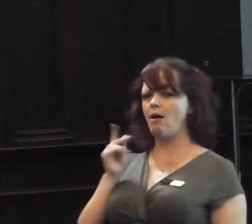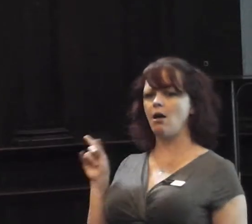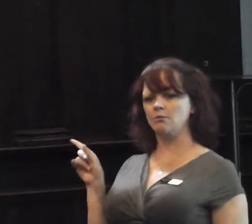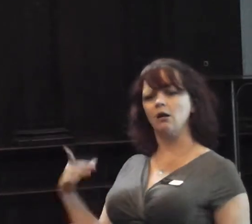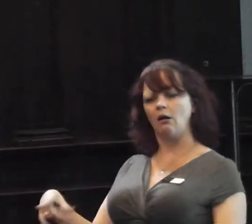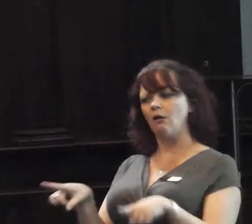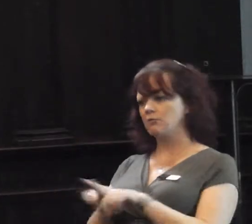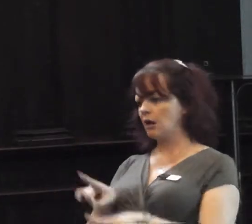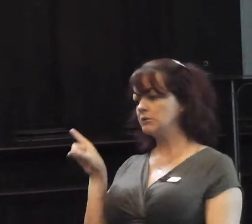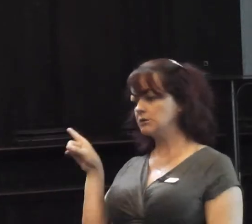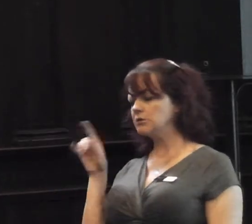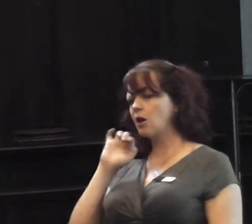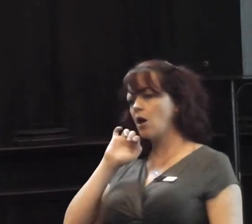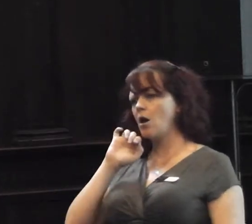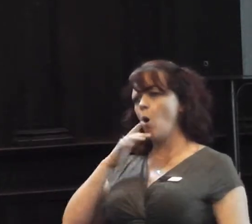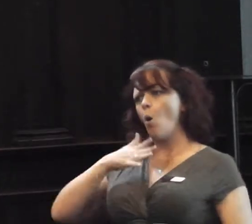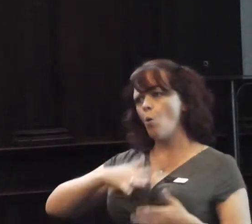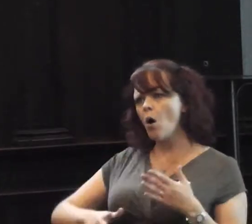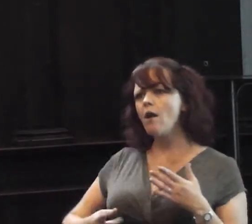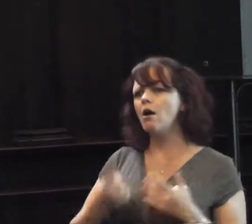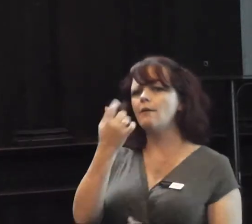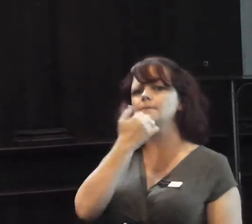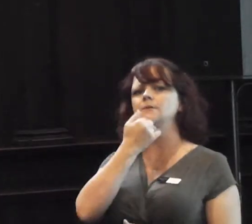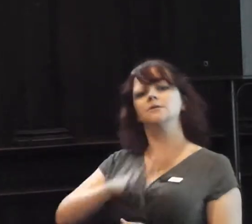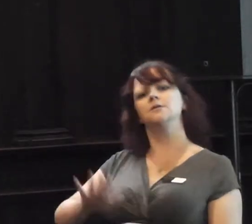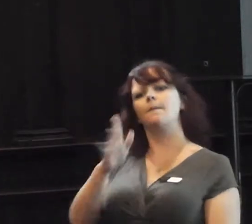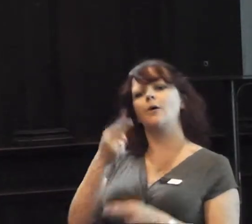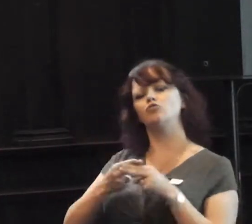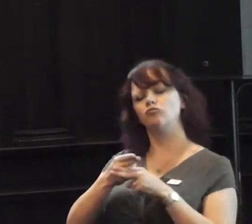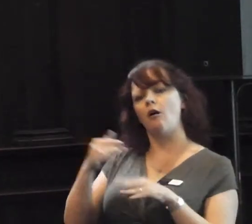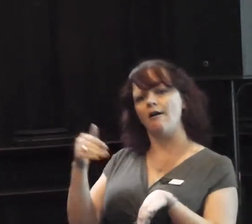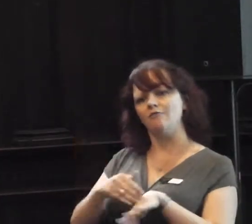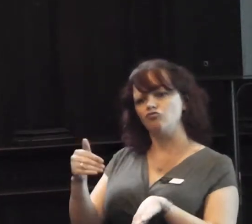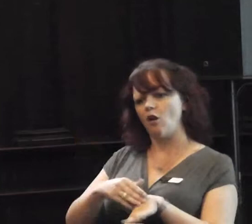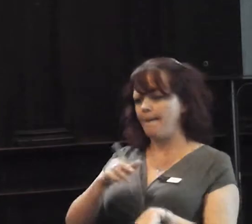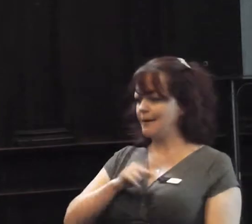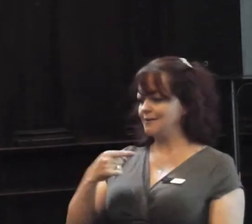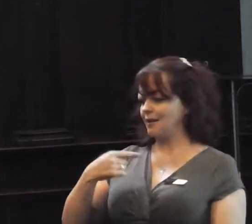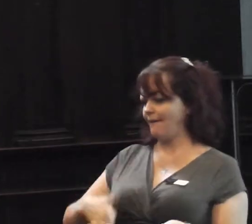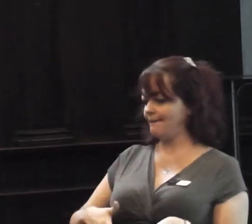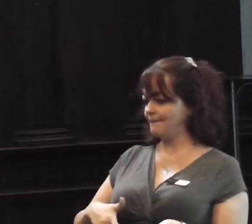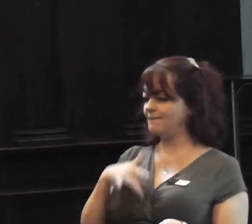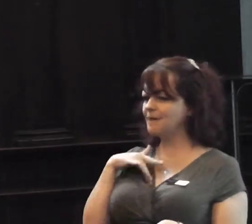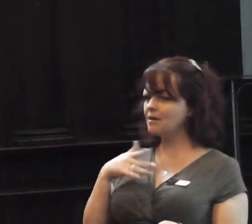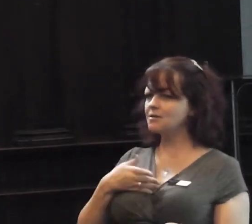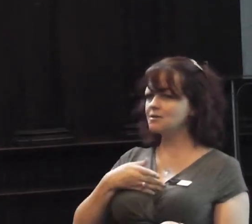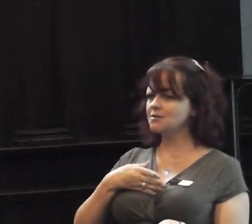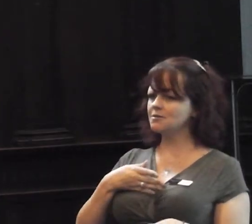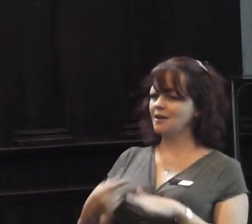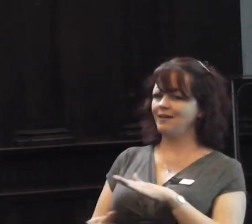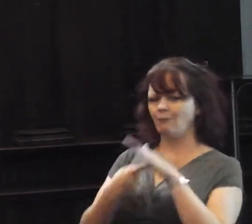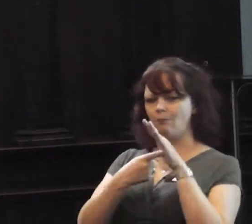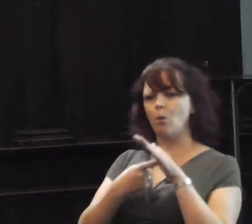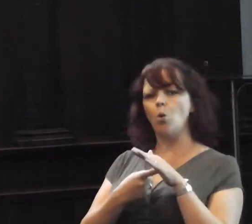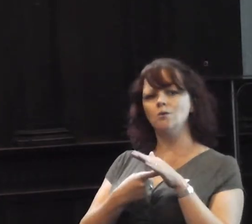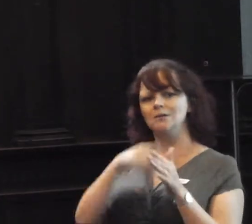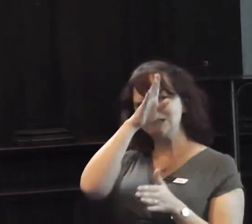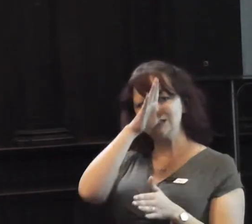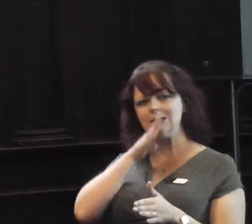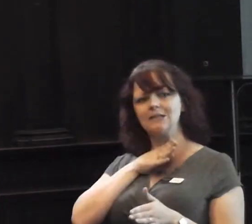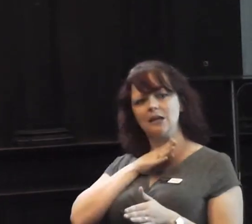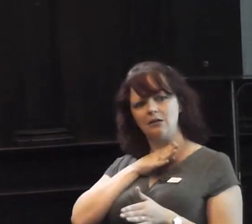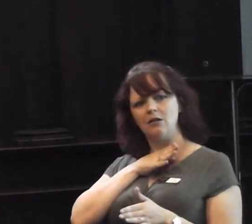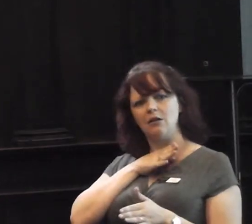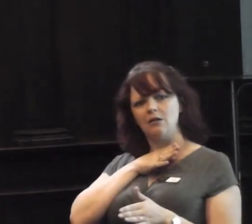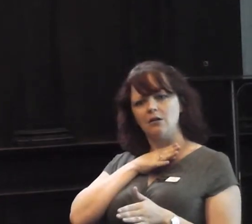I certainly want updates, on where we are with it. I will certainly put the forces, to arresting, identify, and arresting